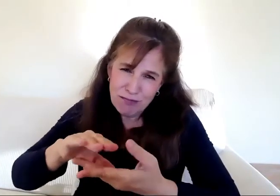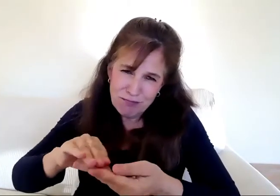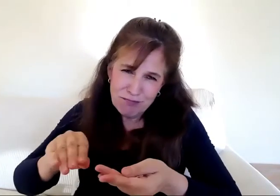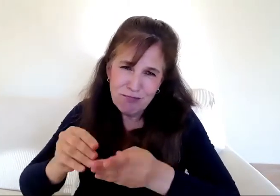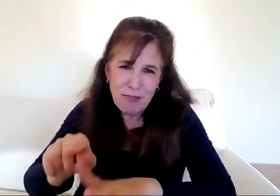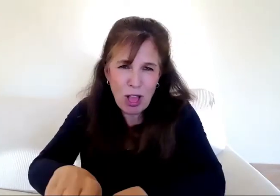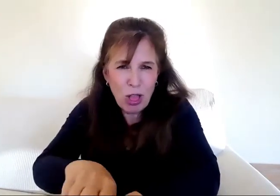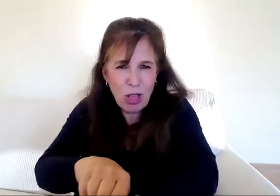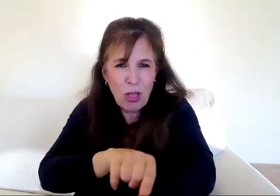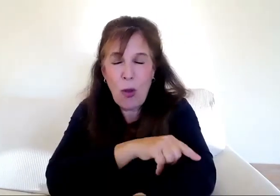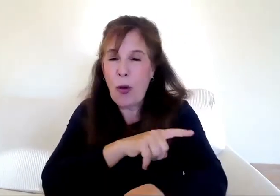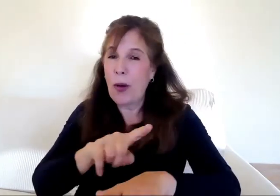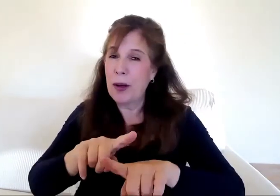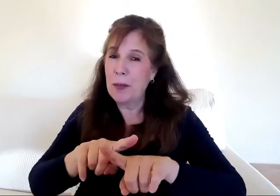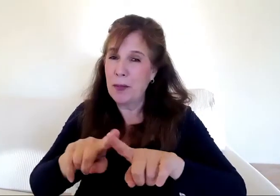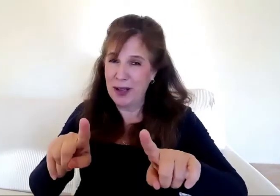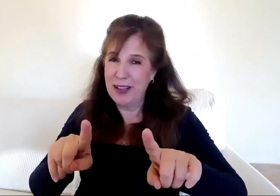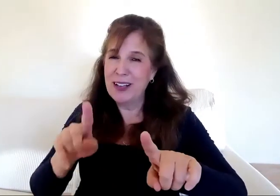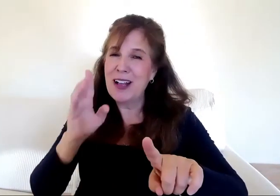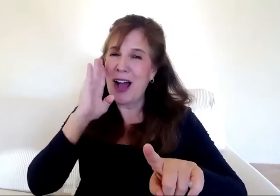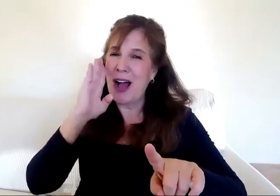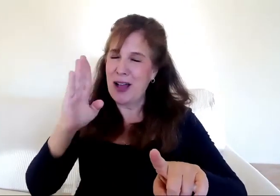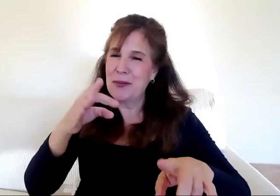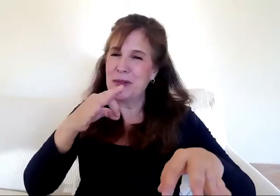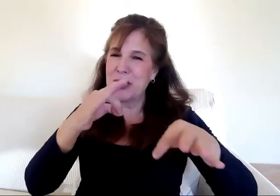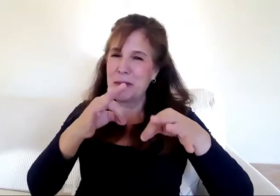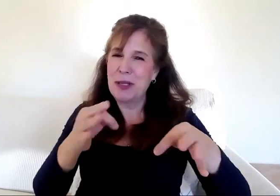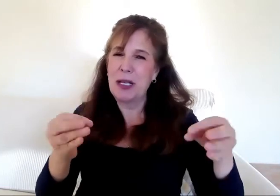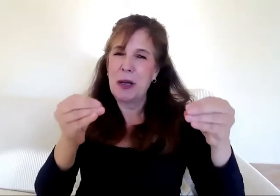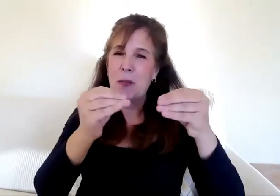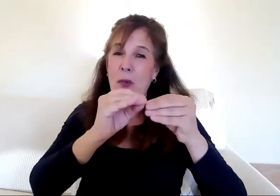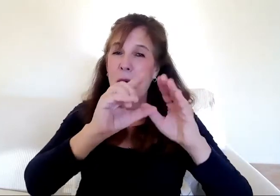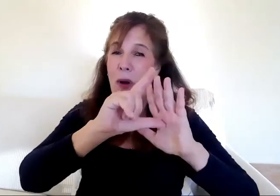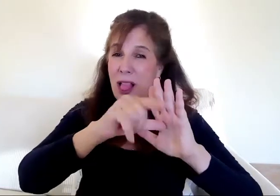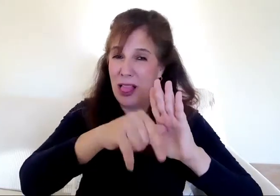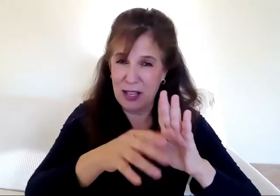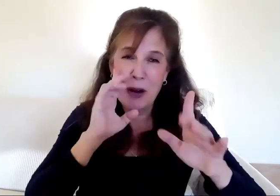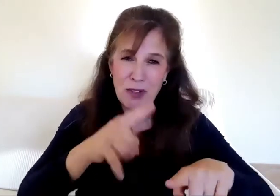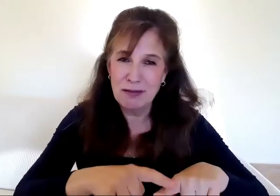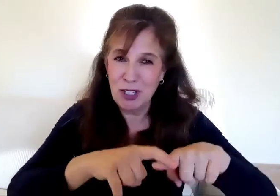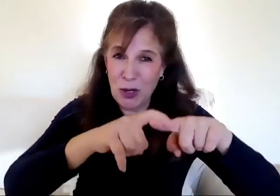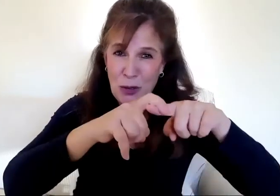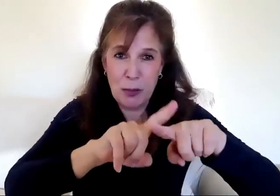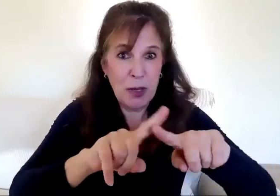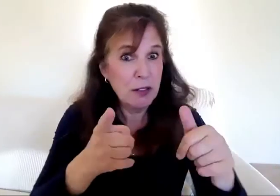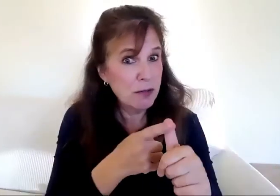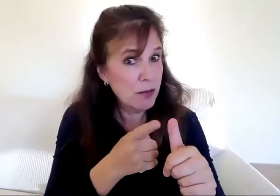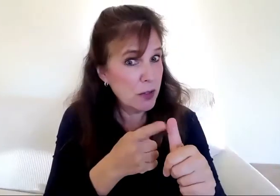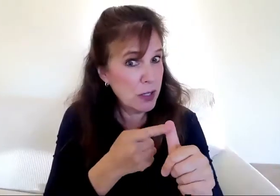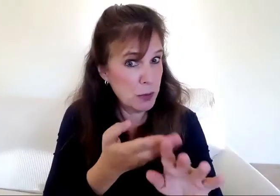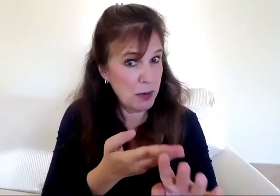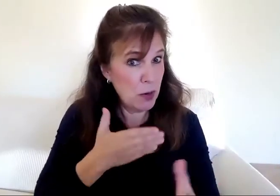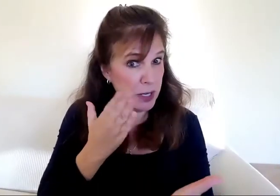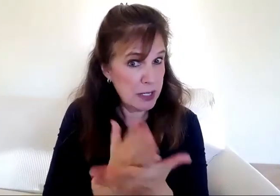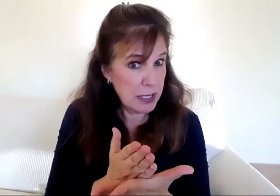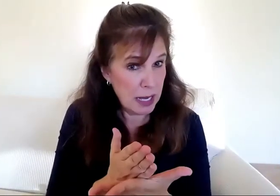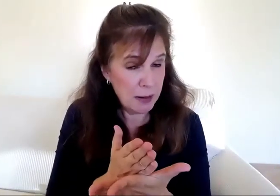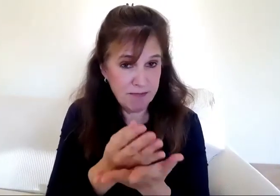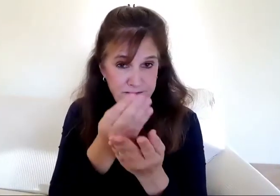I discovered that that nasty little box of Pandora's, it was a complete hoax.